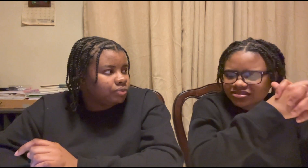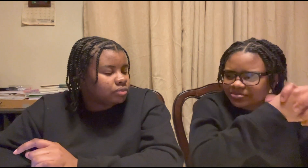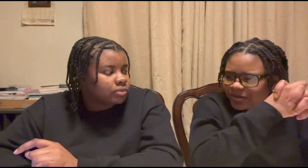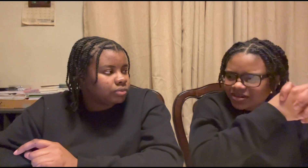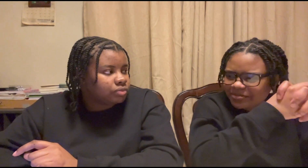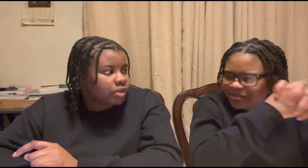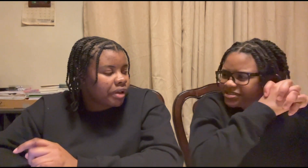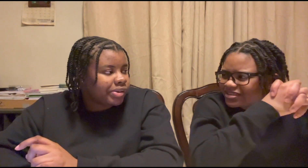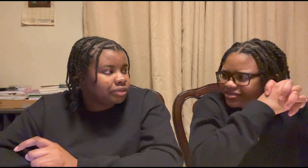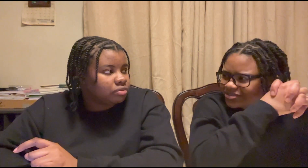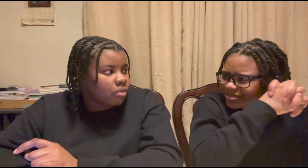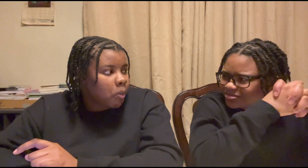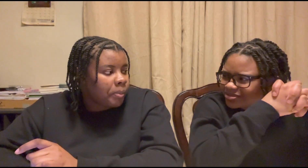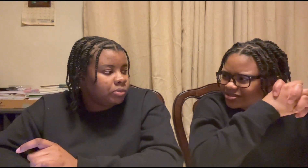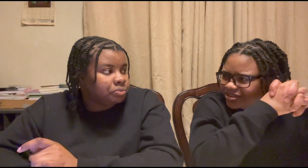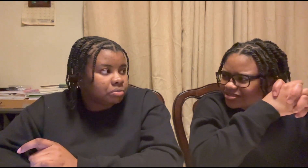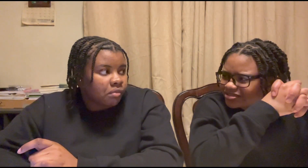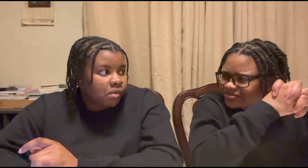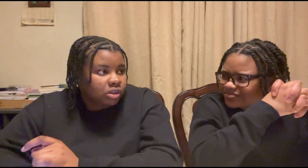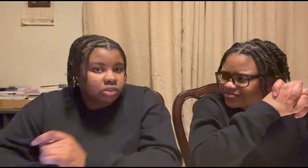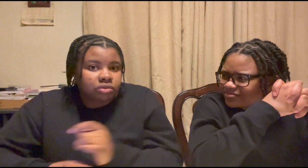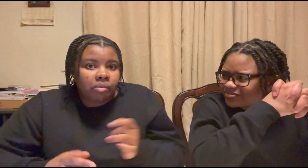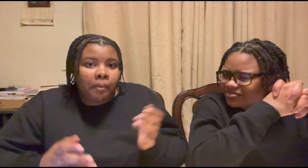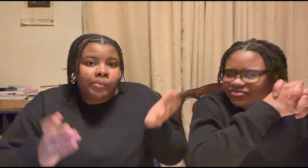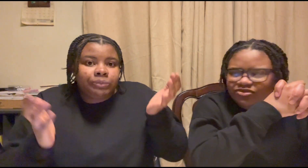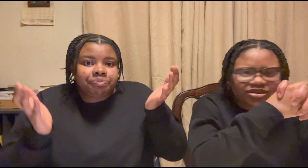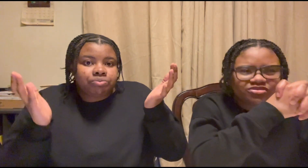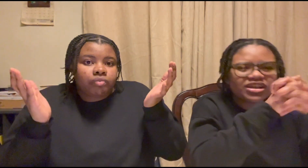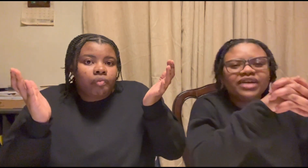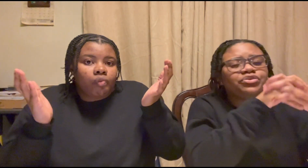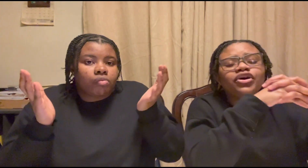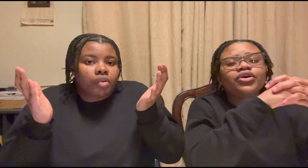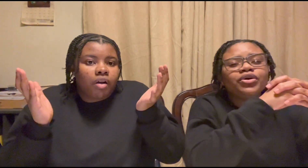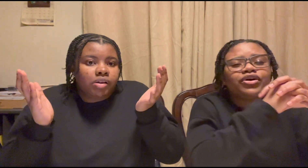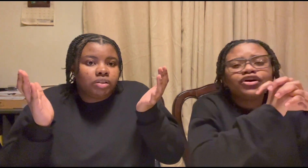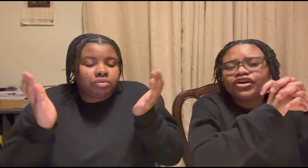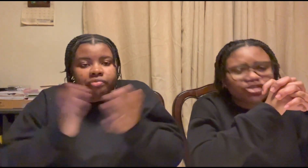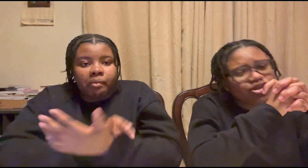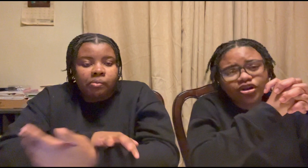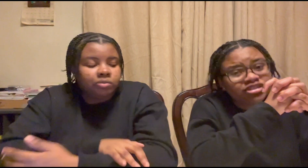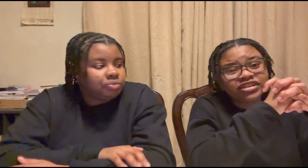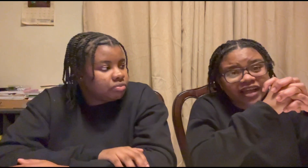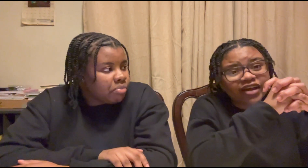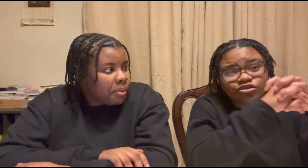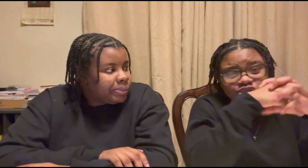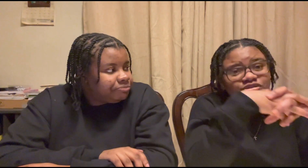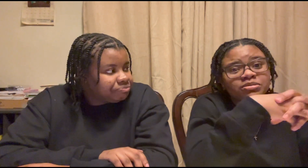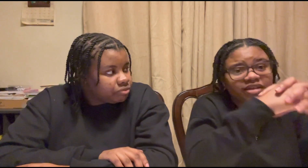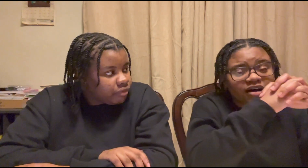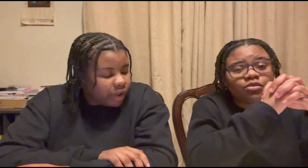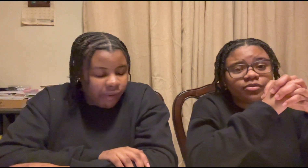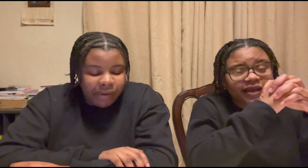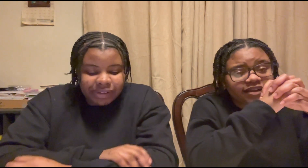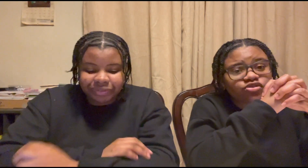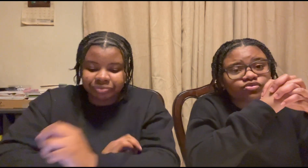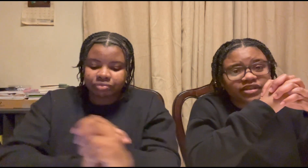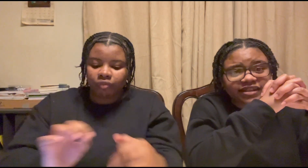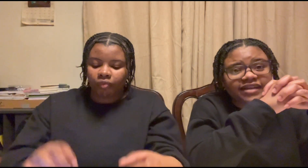they what are babies some some songs riddles i don't know go to jenny aiko she dropped the album and it's really nice